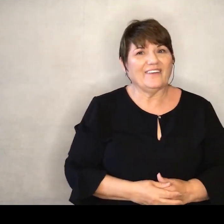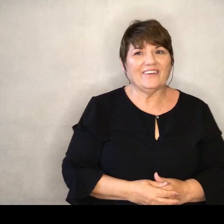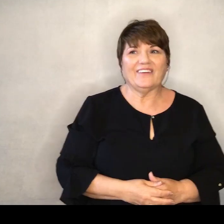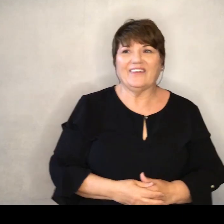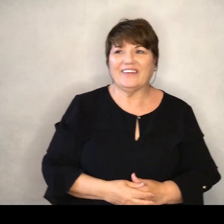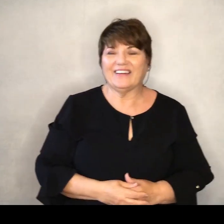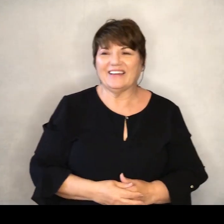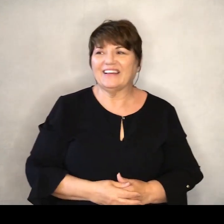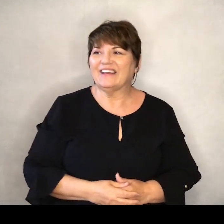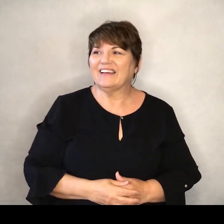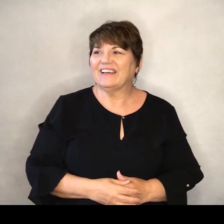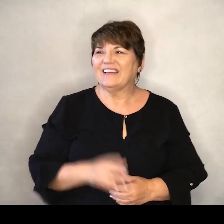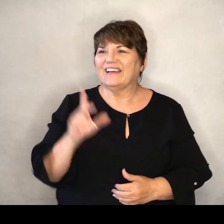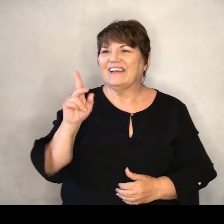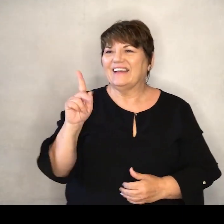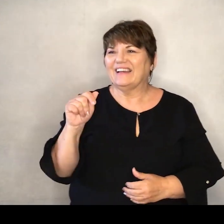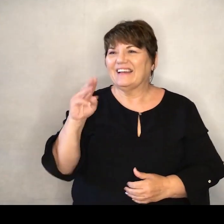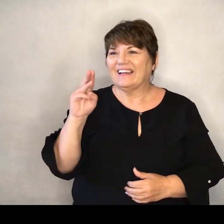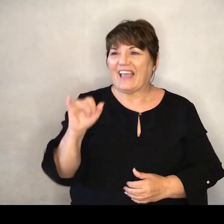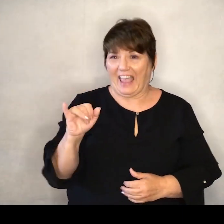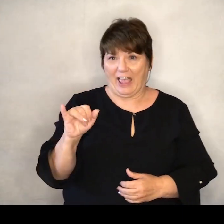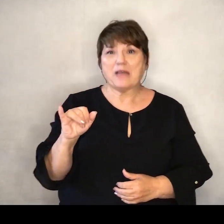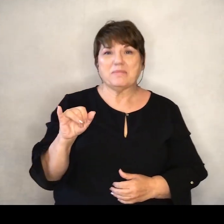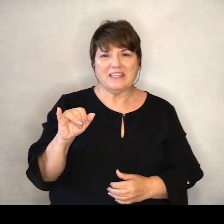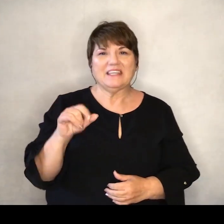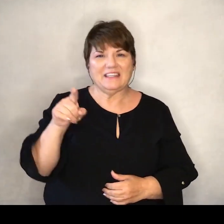Ms. Cammie and her team are in the back